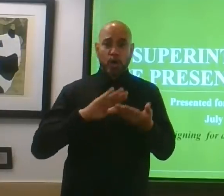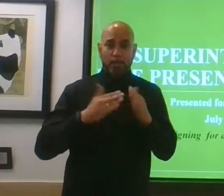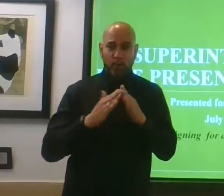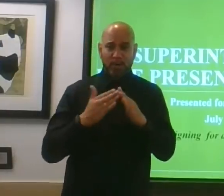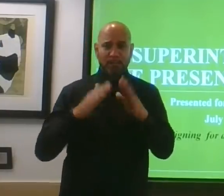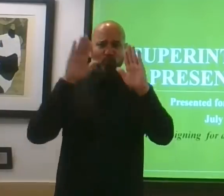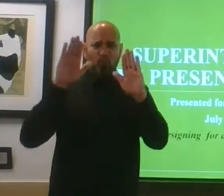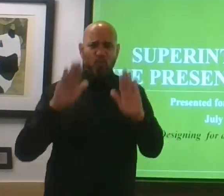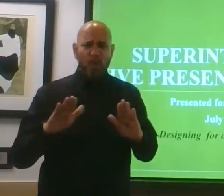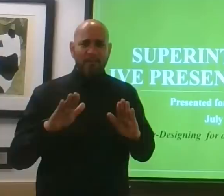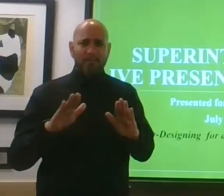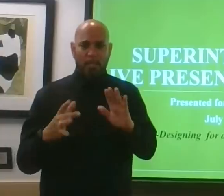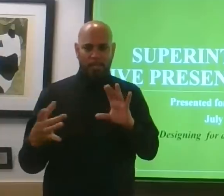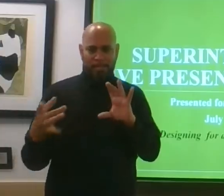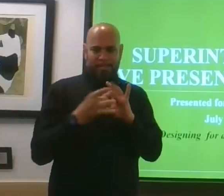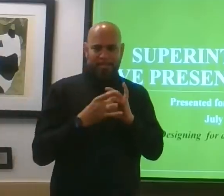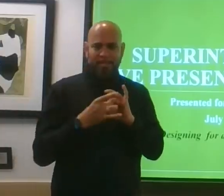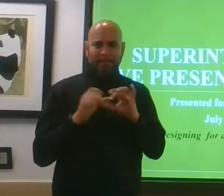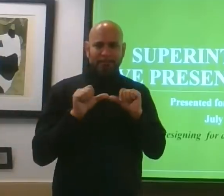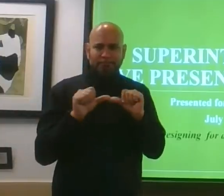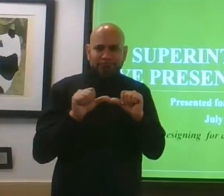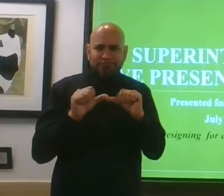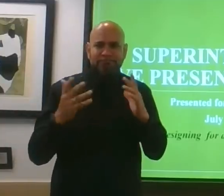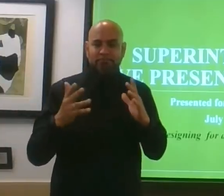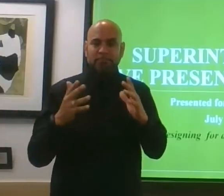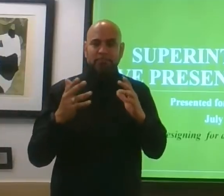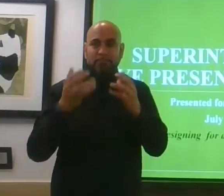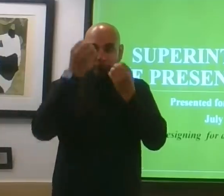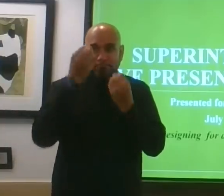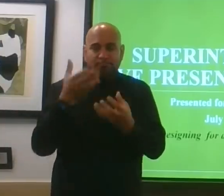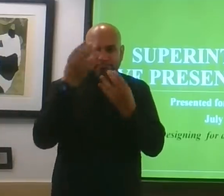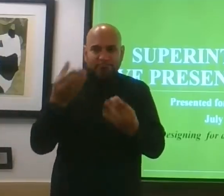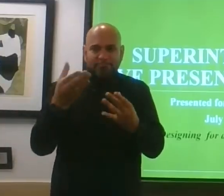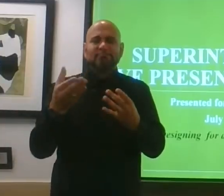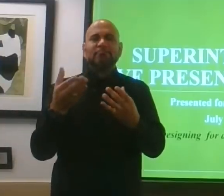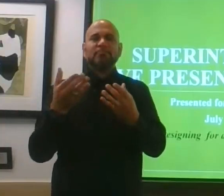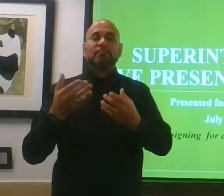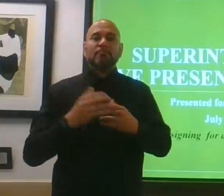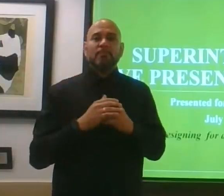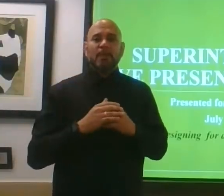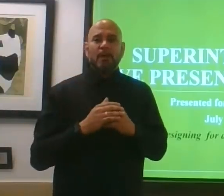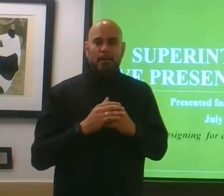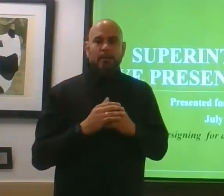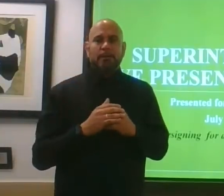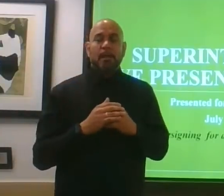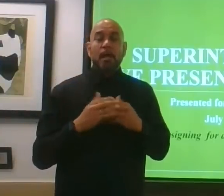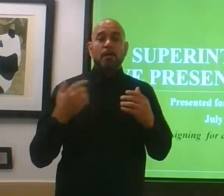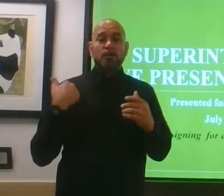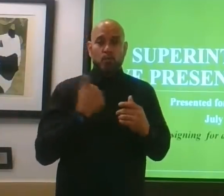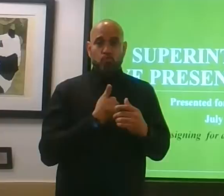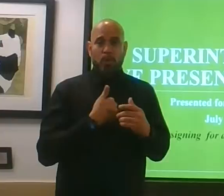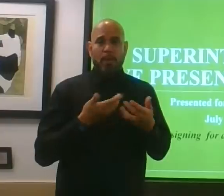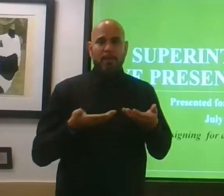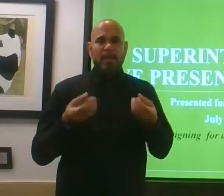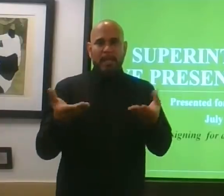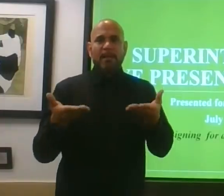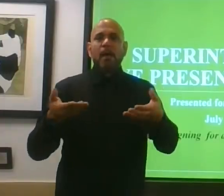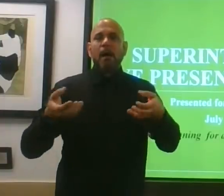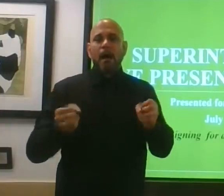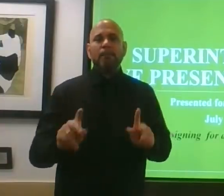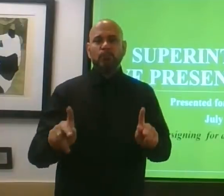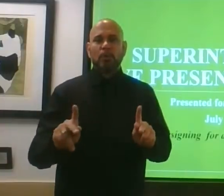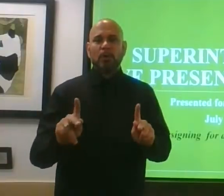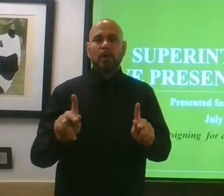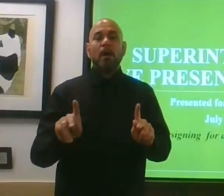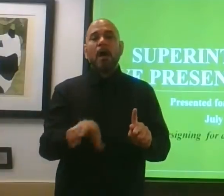engaged and informed. And this is just another effort to keep everyone informed. And so take a second right now to